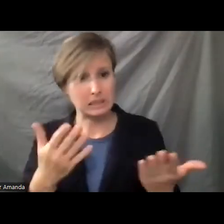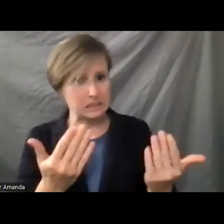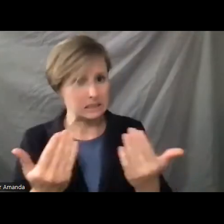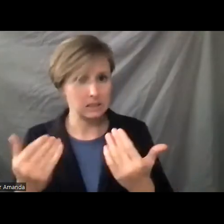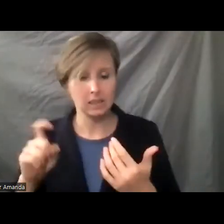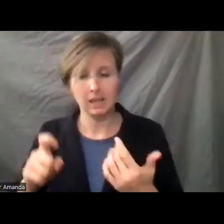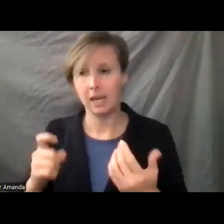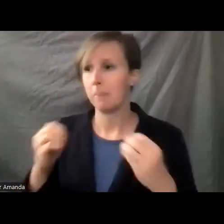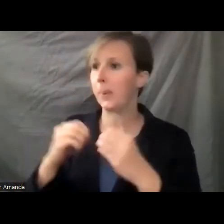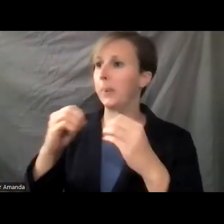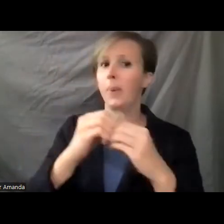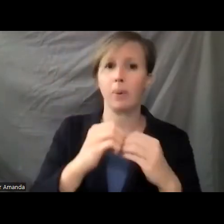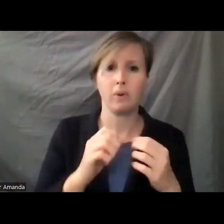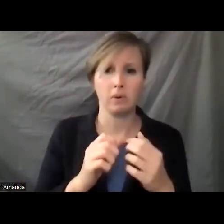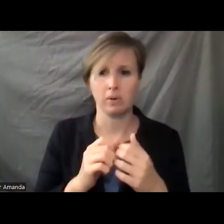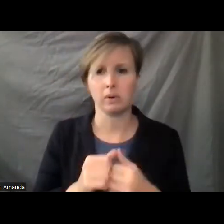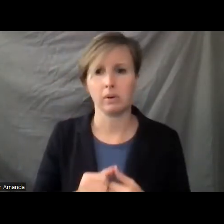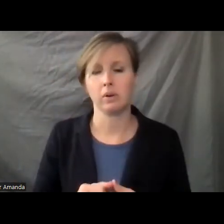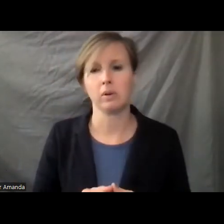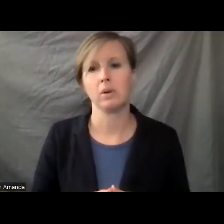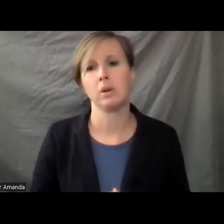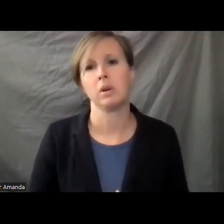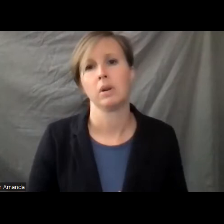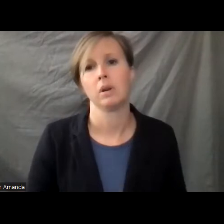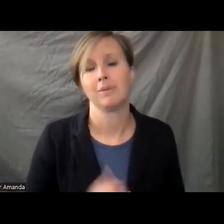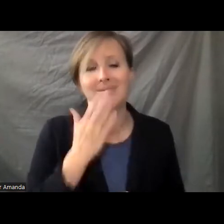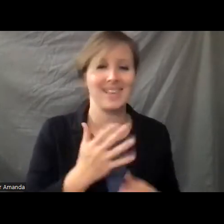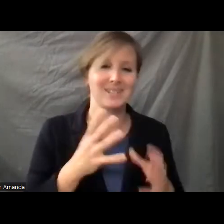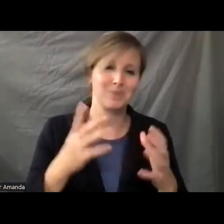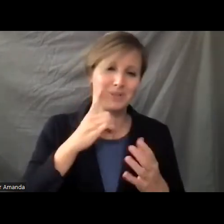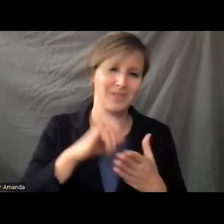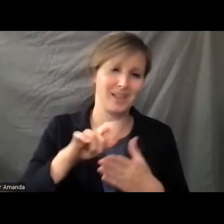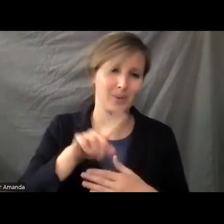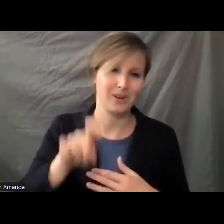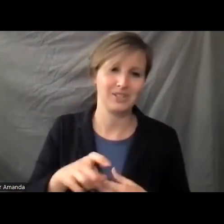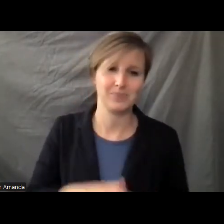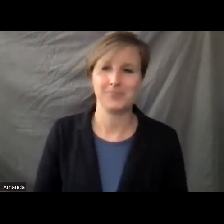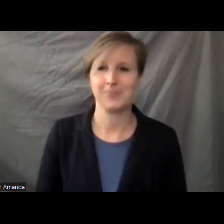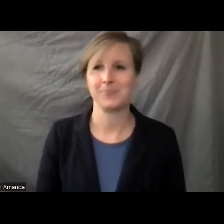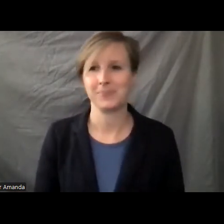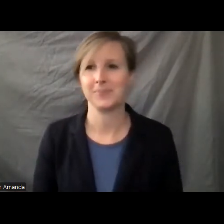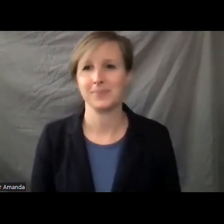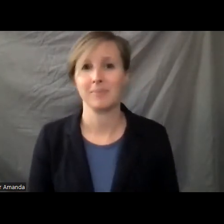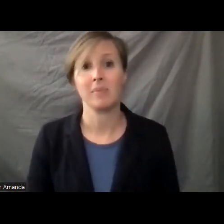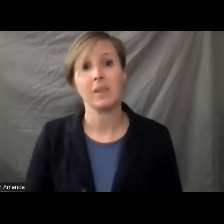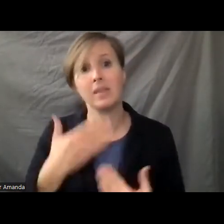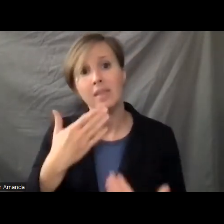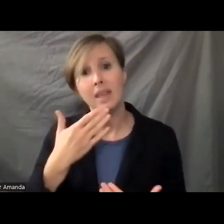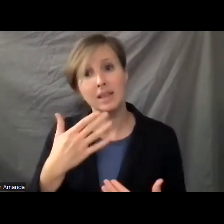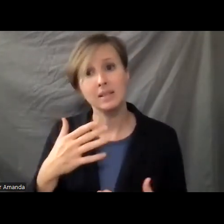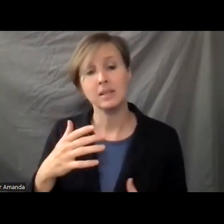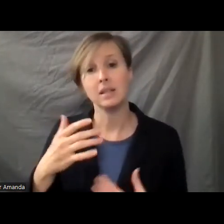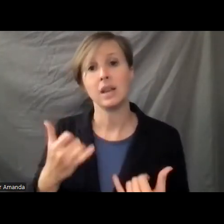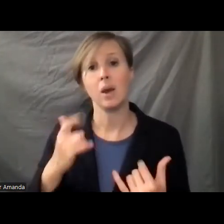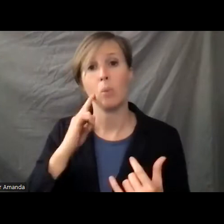the many, many folks with disabilities who need that caregiver. Thanks so much for the question. I yield back. Thank you so much. And so